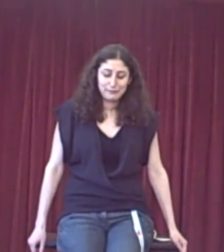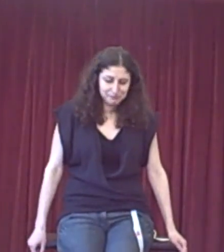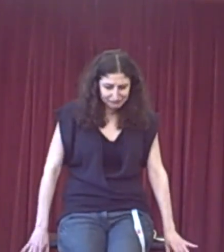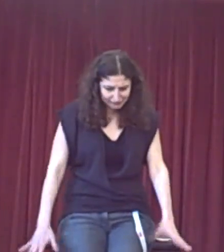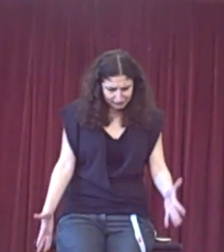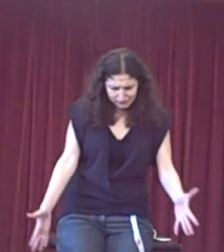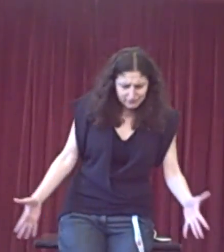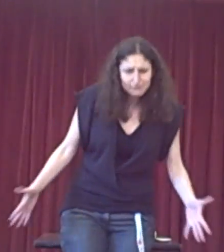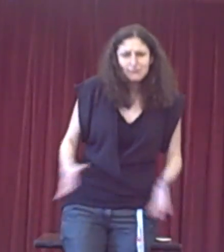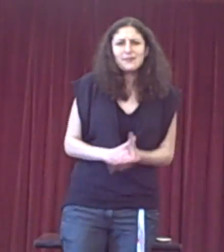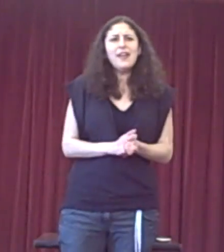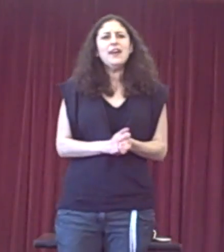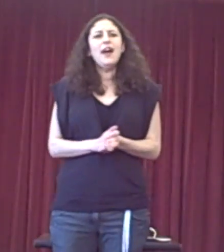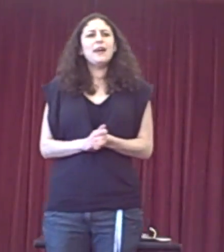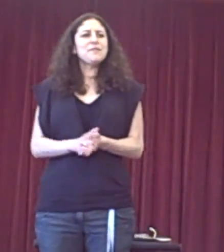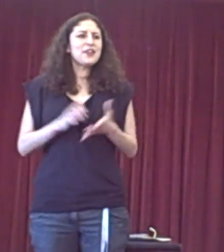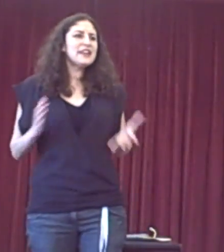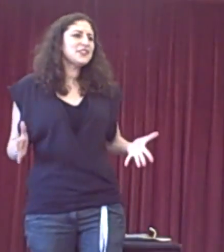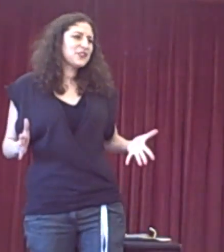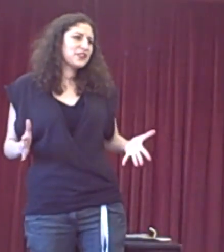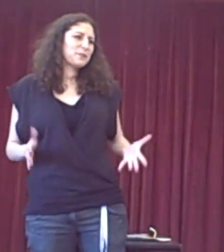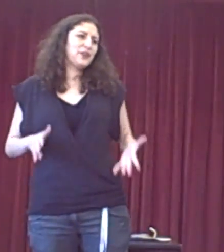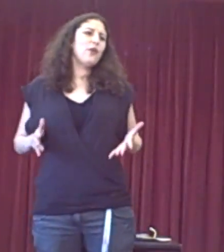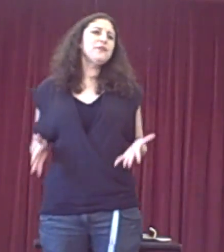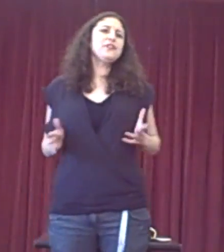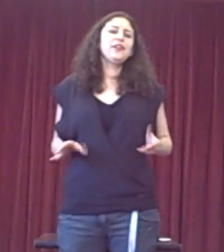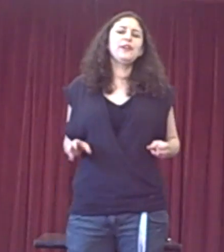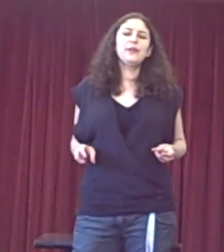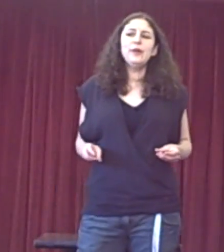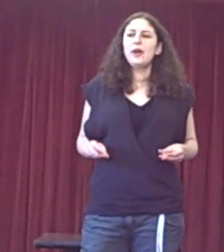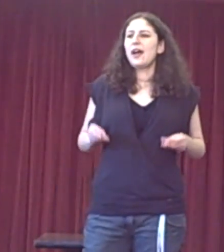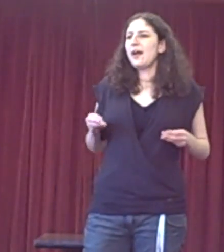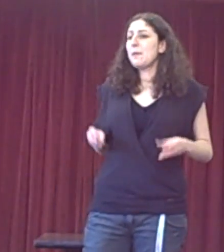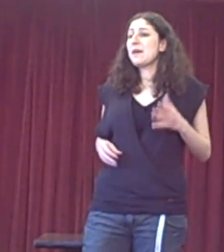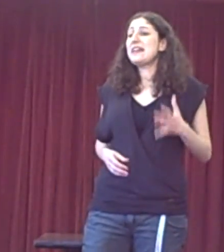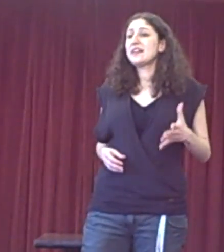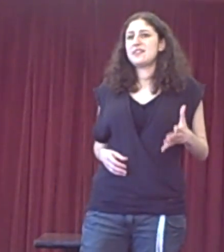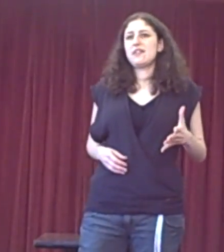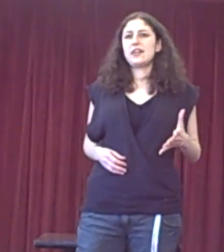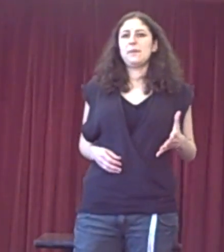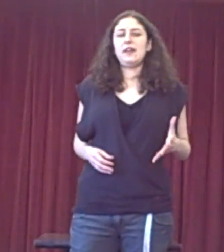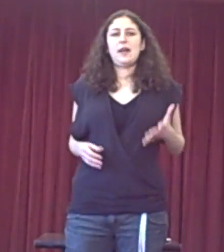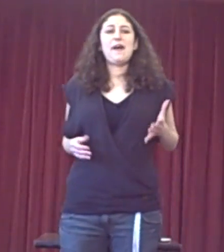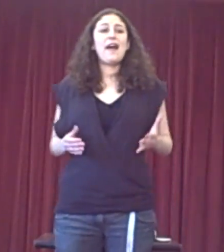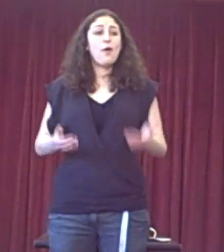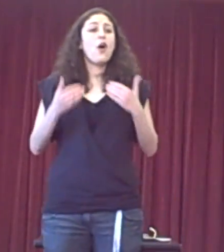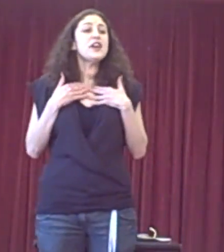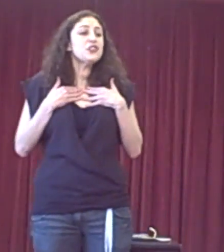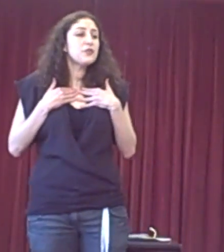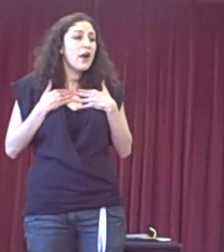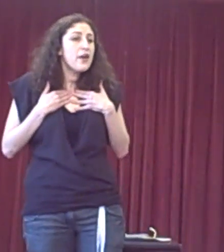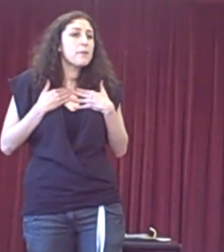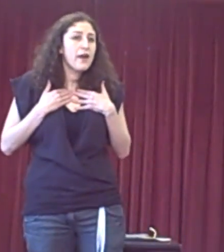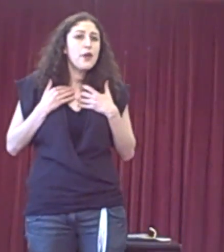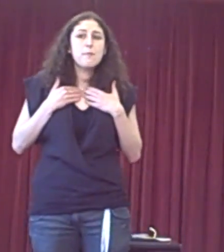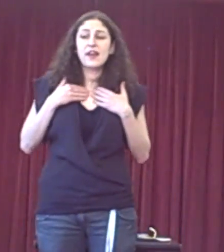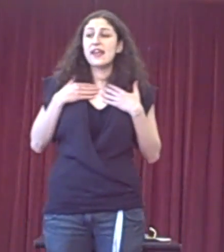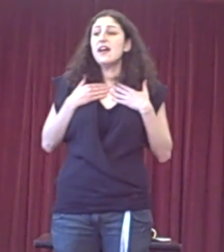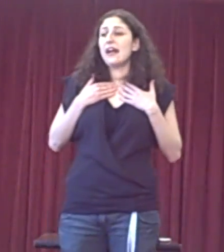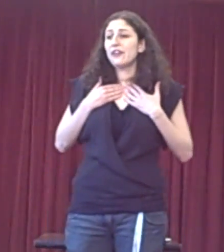So, ladies and gentlemen, on to my next argument about how I earn my own money, and